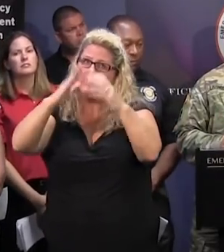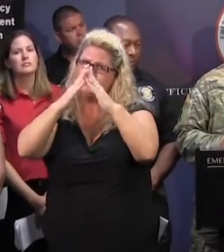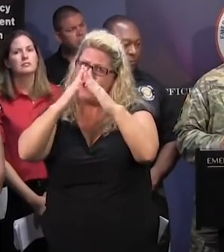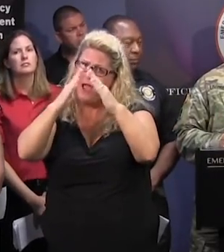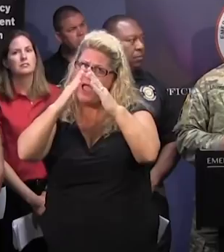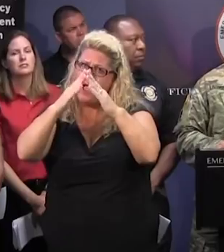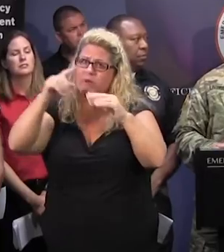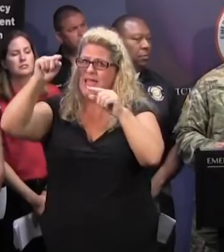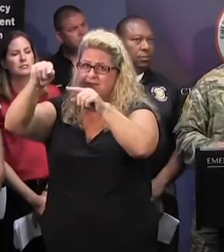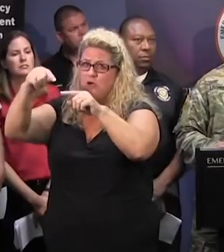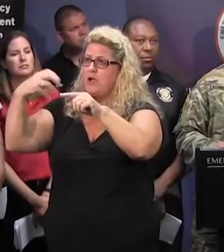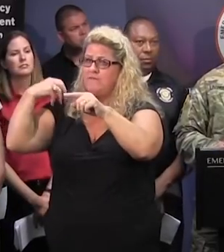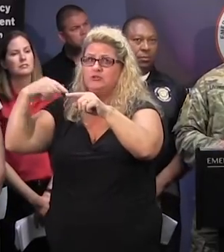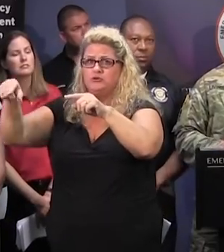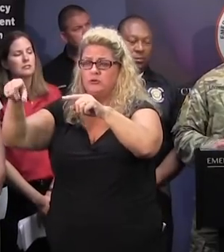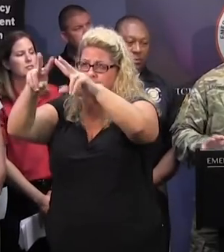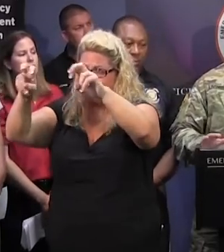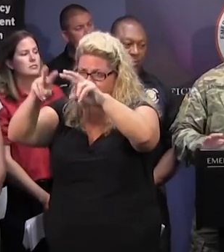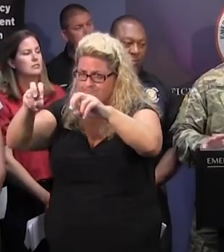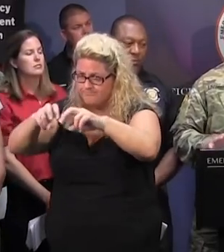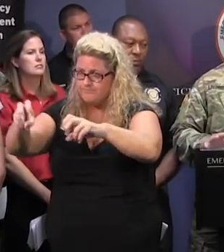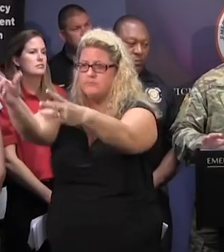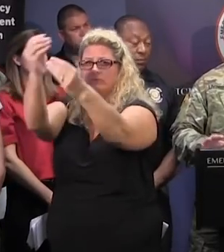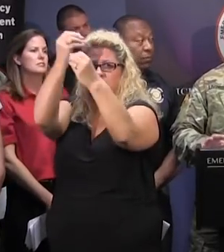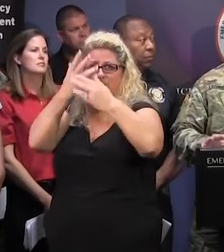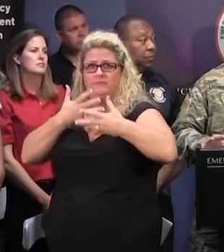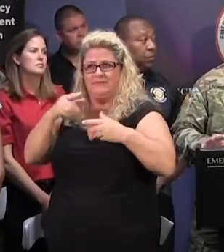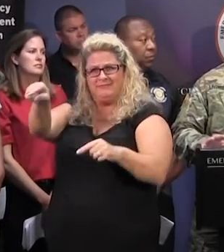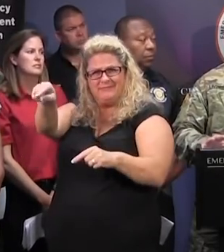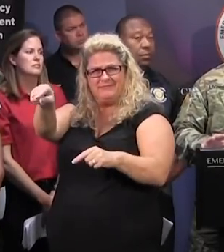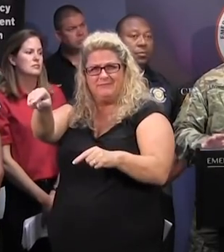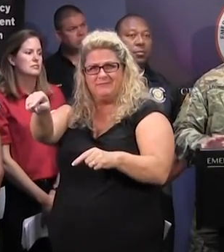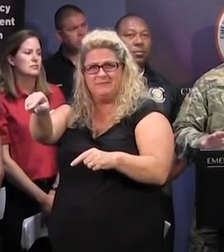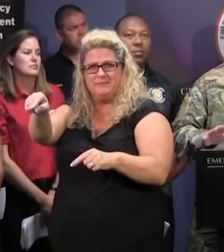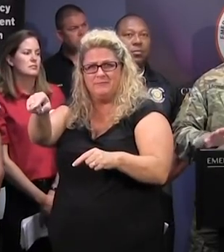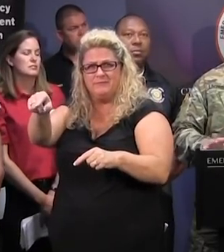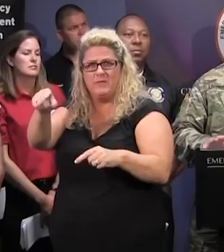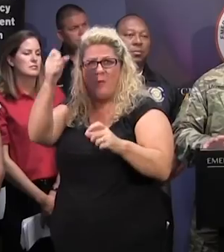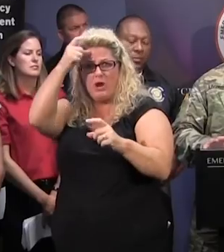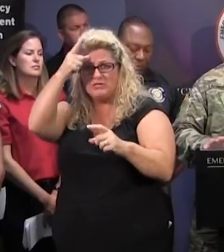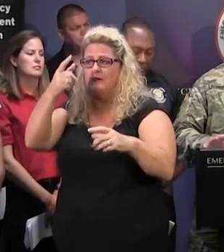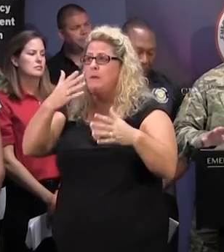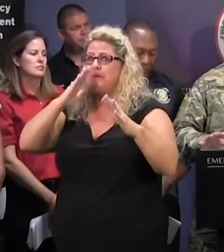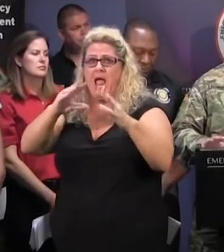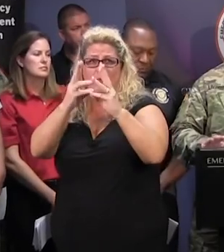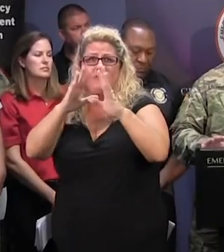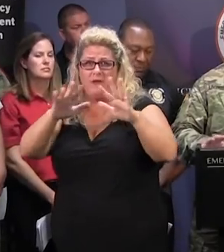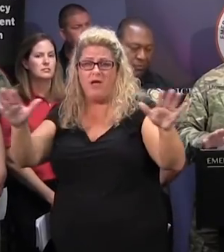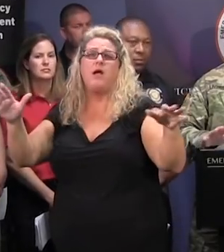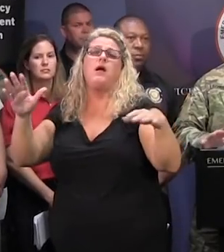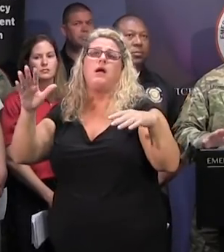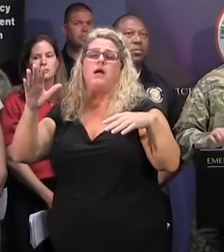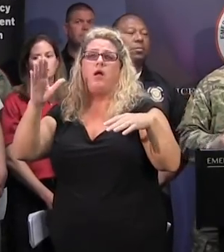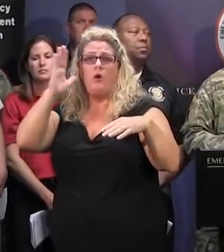situation to make that determination. But this is going to, the event itself is going to go in the next week. Then we start looking at when to come back